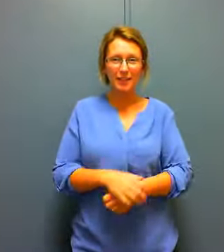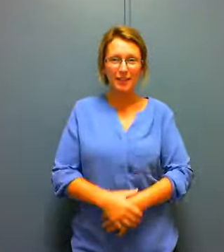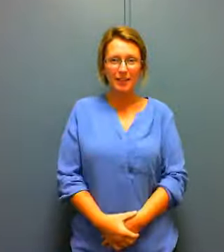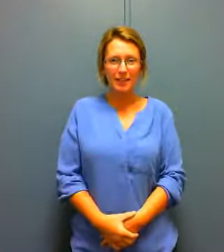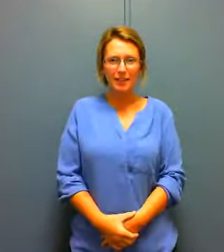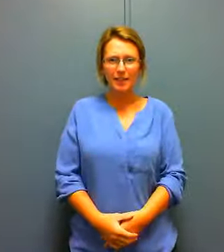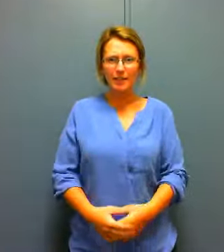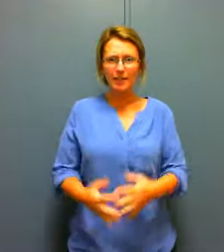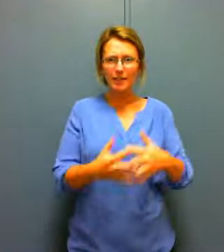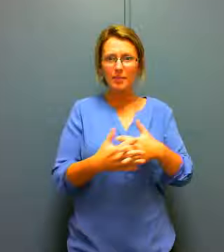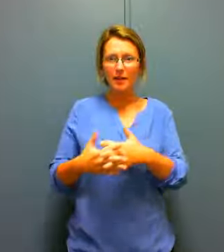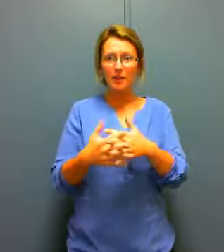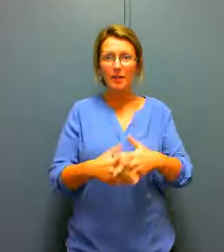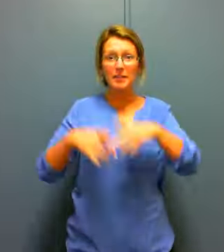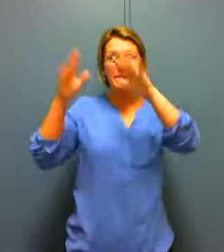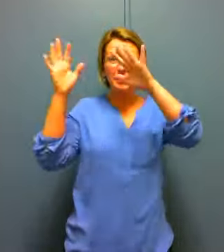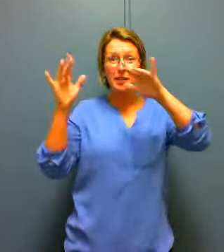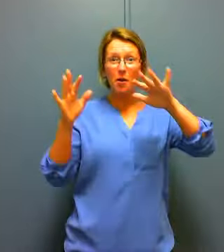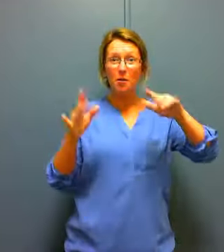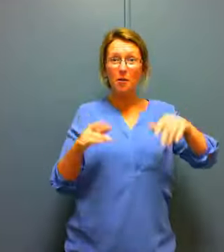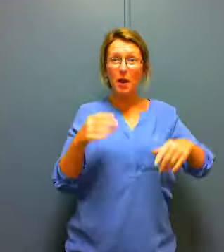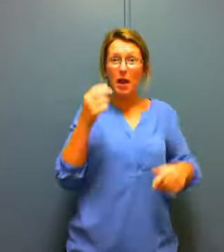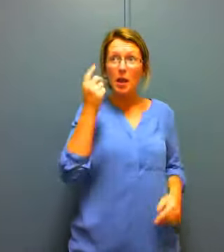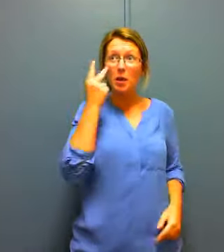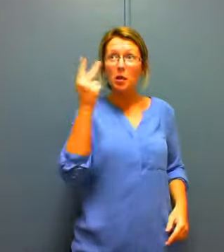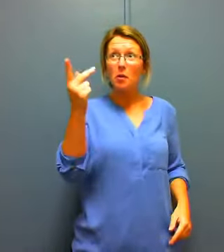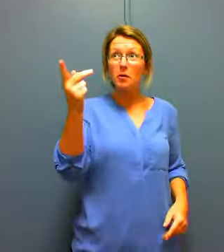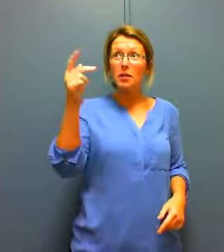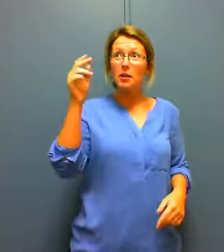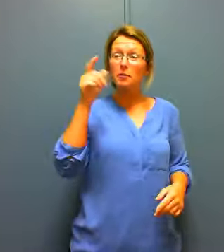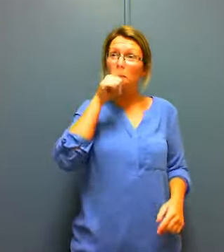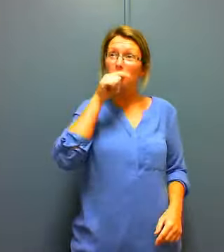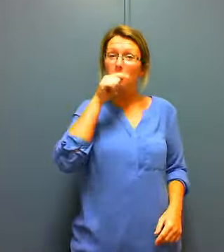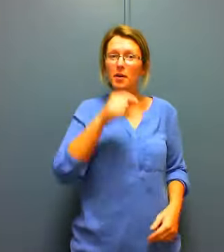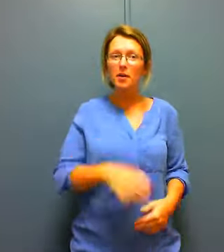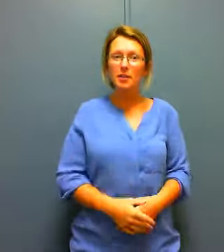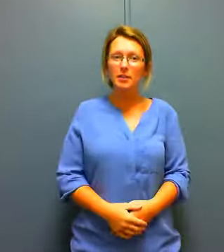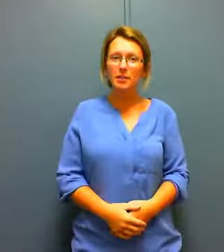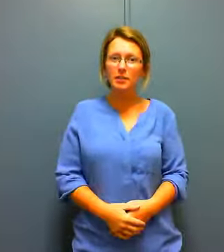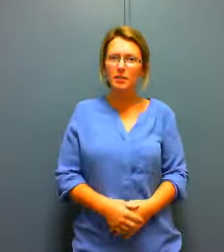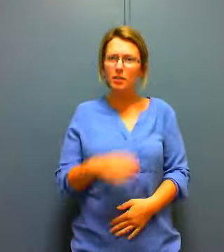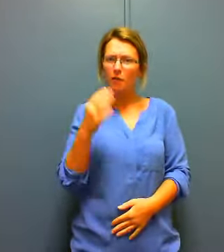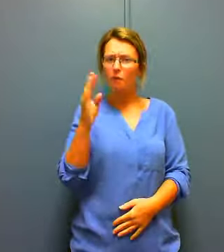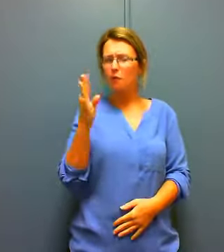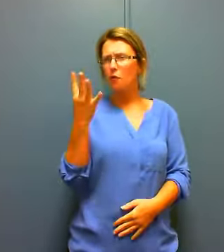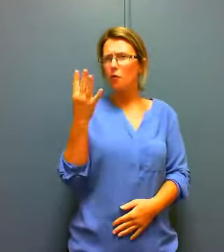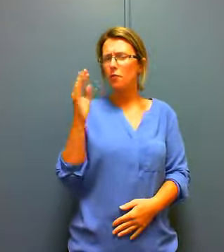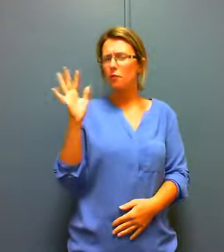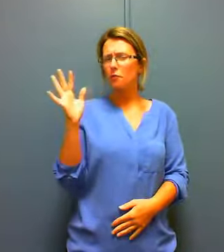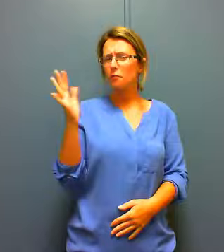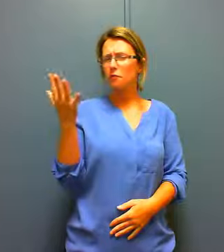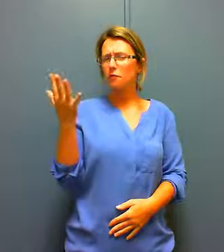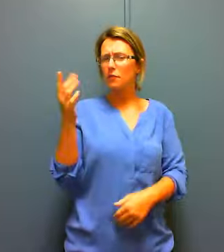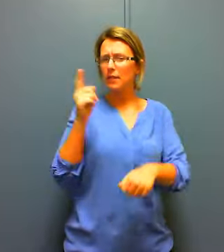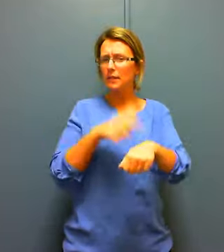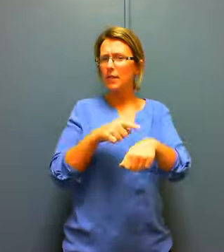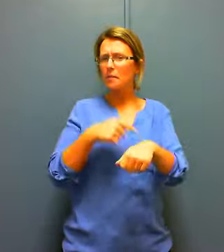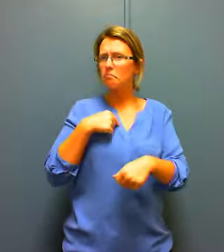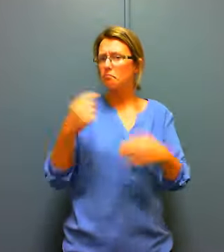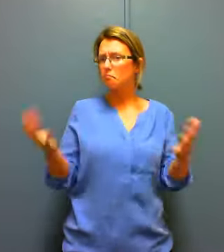It's snowing look at the birdies this is like the fourth or fifth time for me to come here and I've noticed many